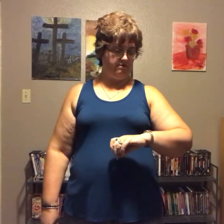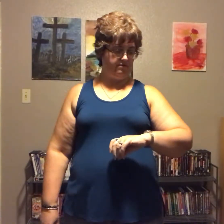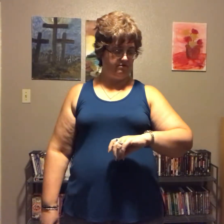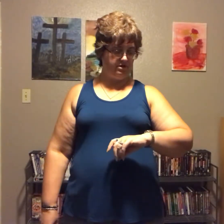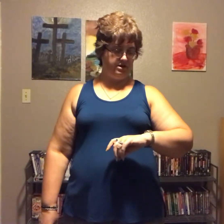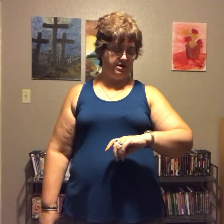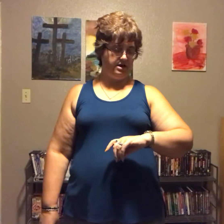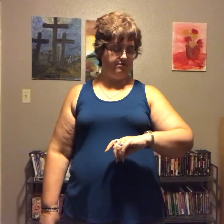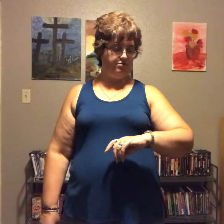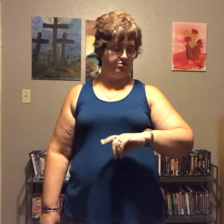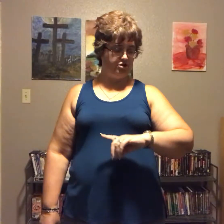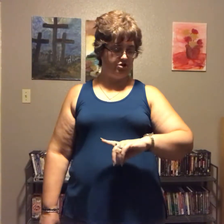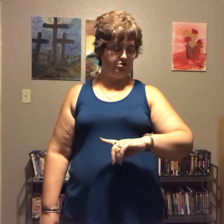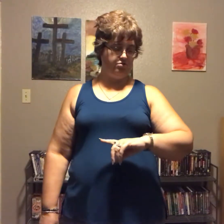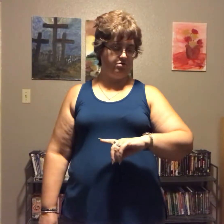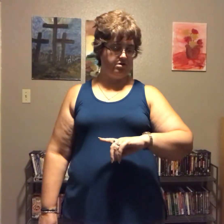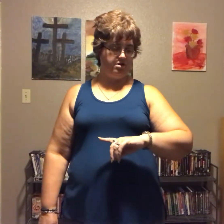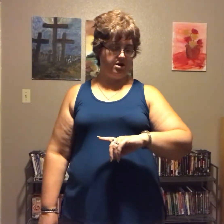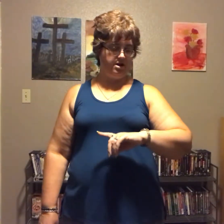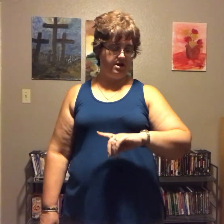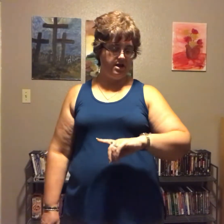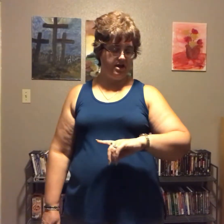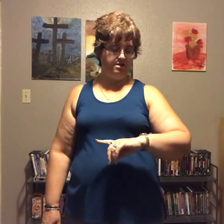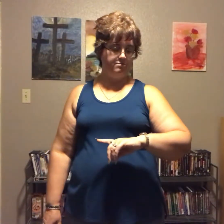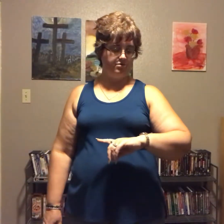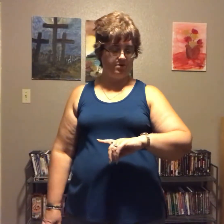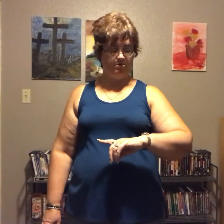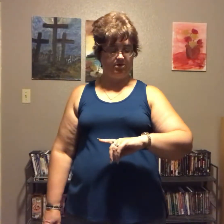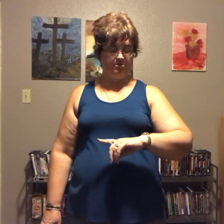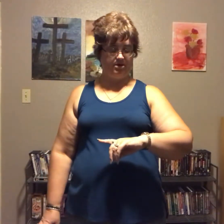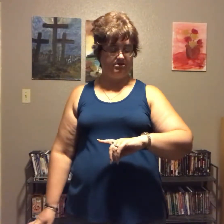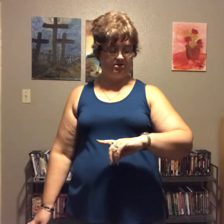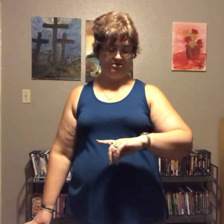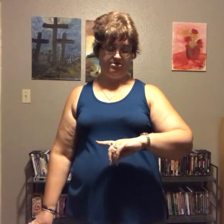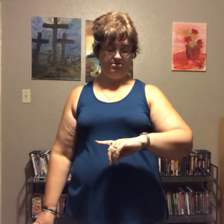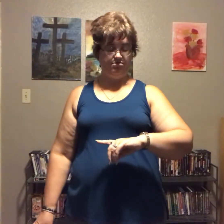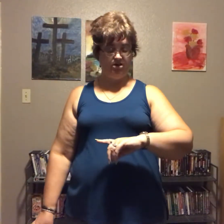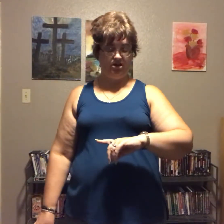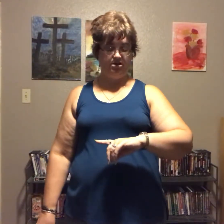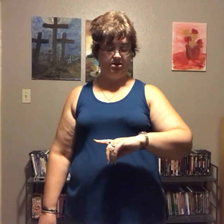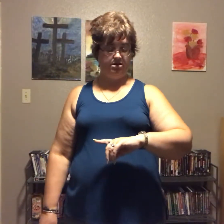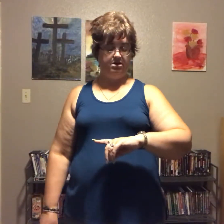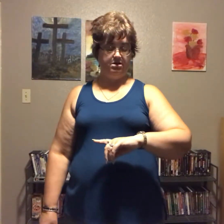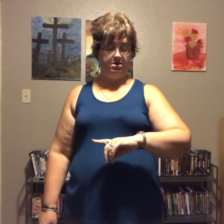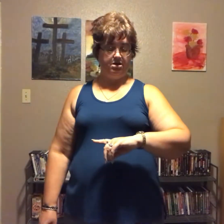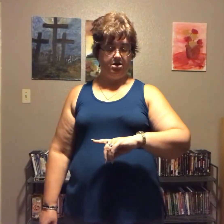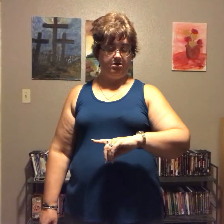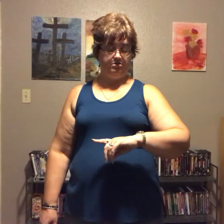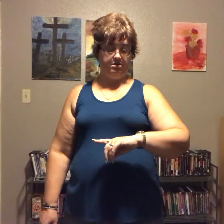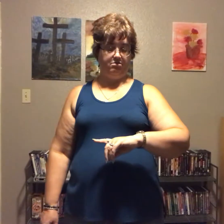15 after 2 and I ate probably about 10 30 so